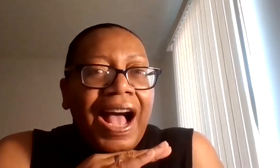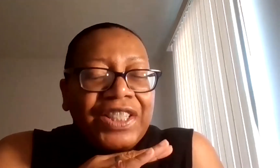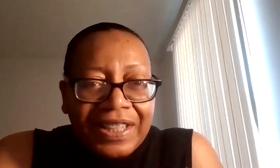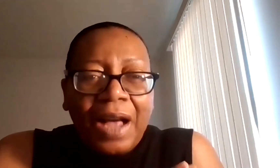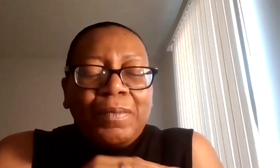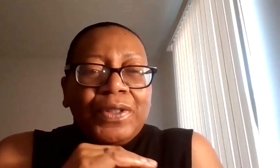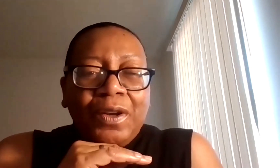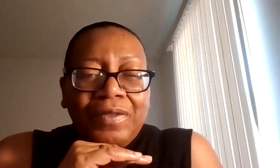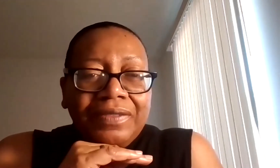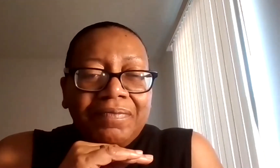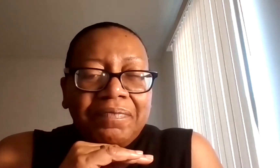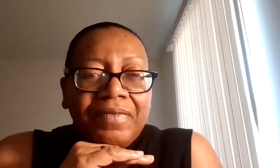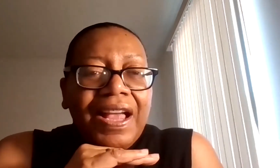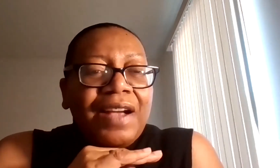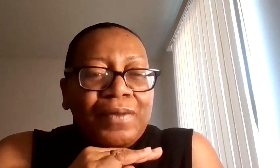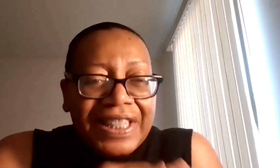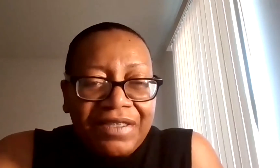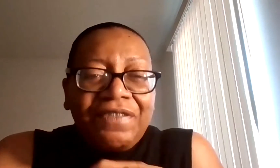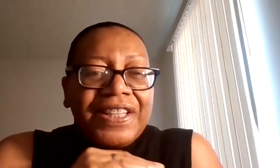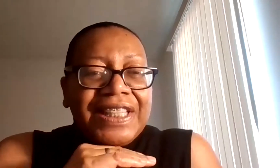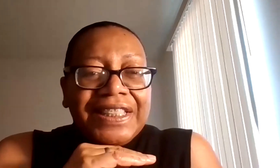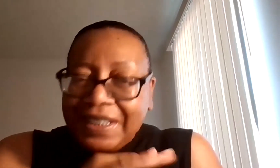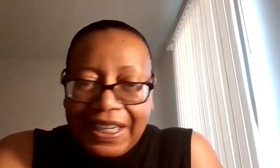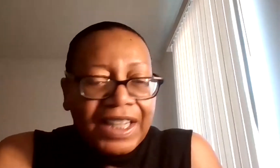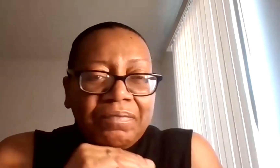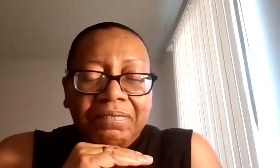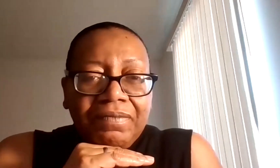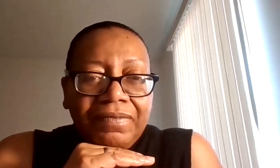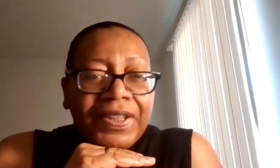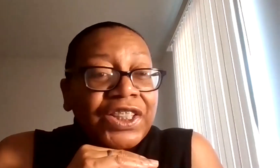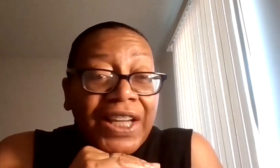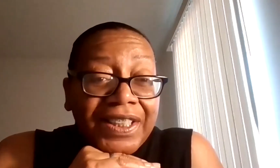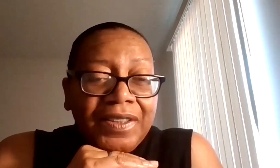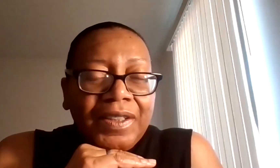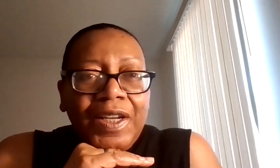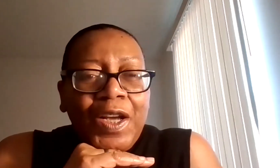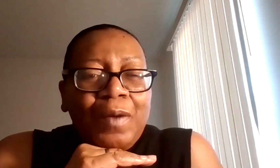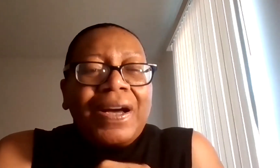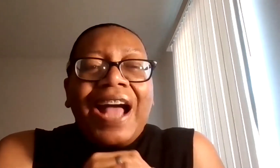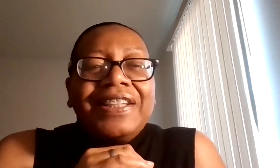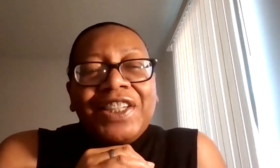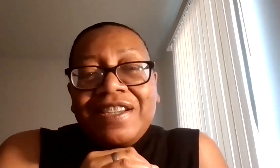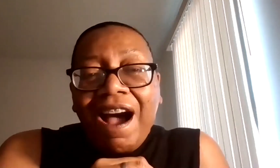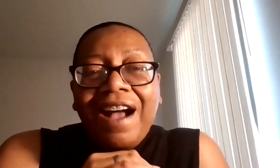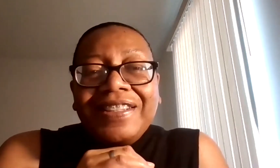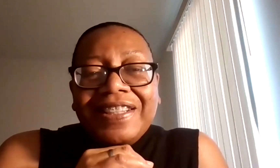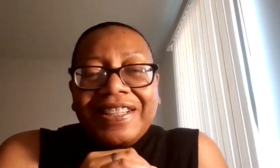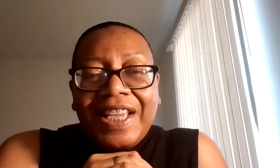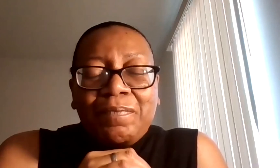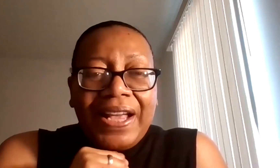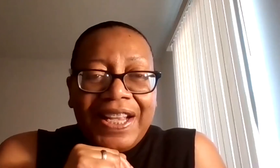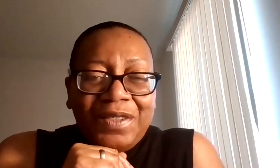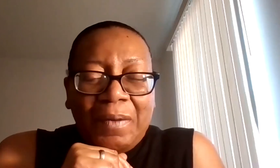I just got pulled over, received a fixed ticket, legit, but I could not